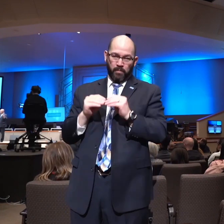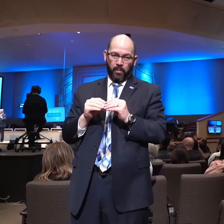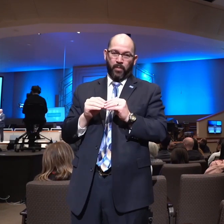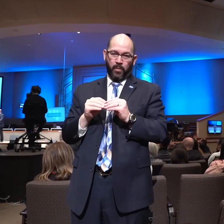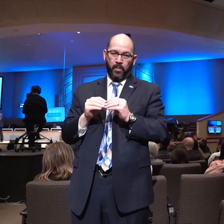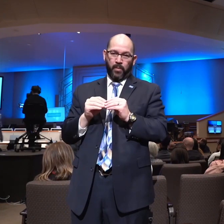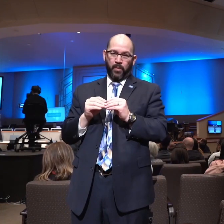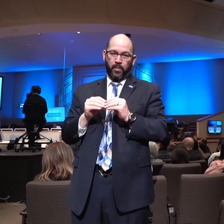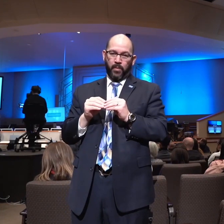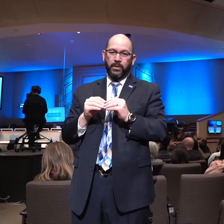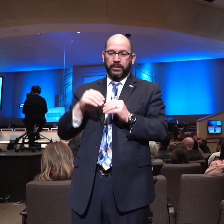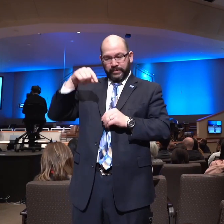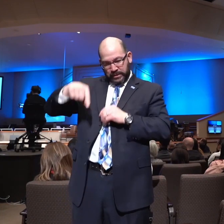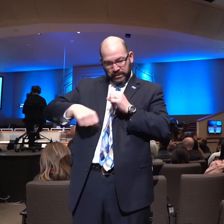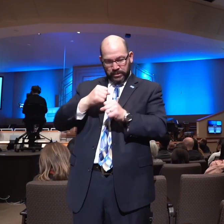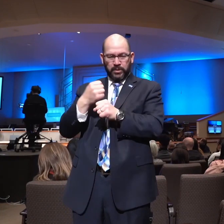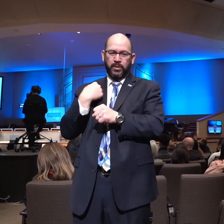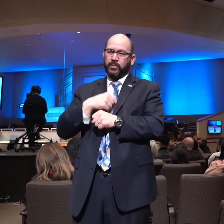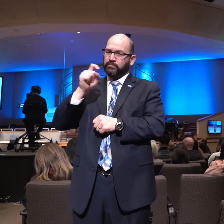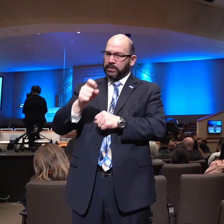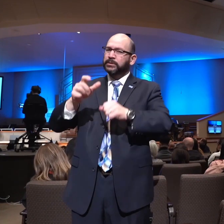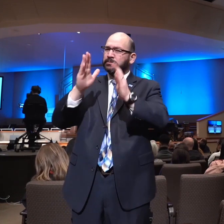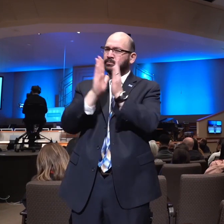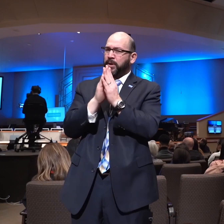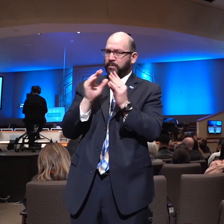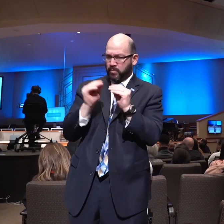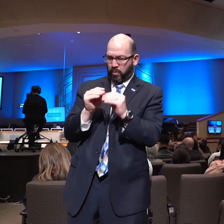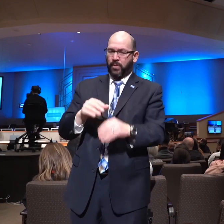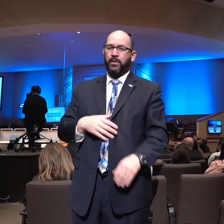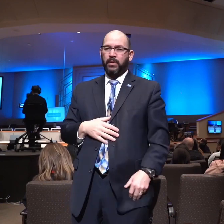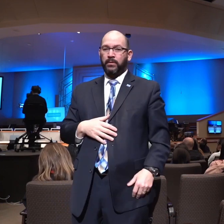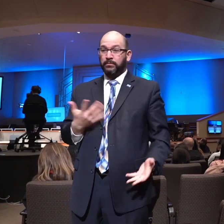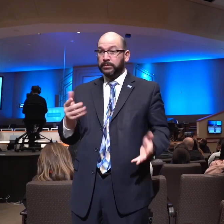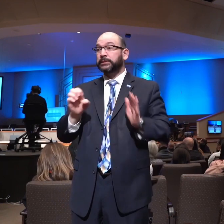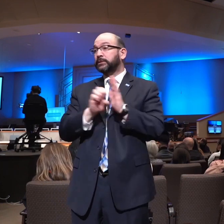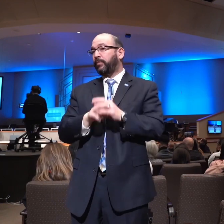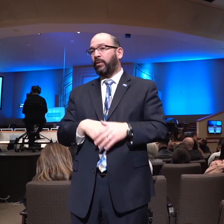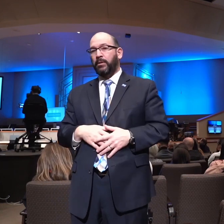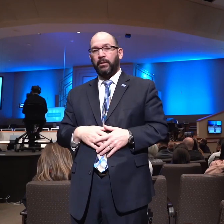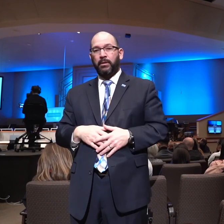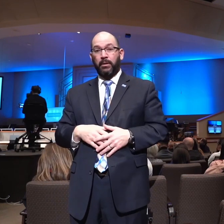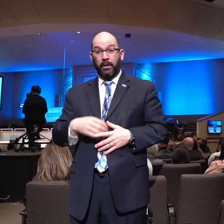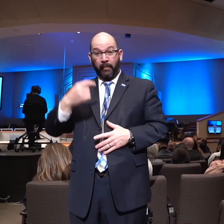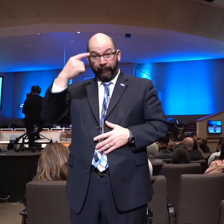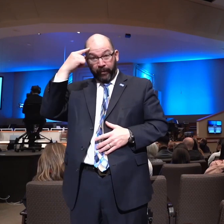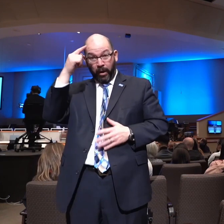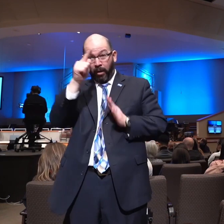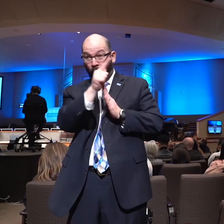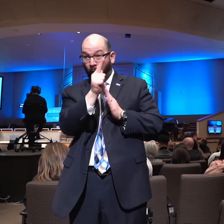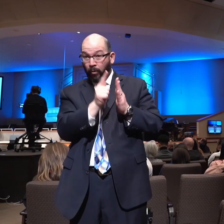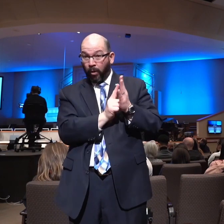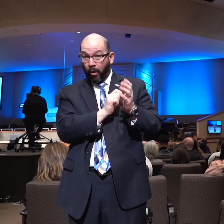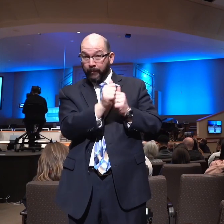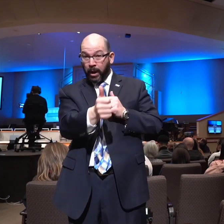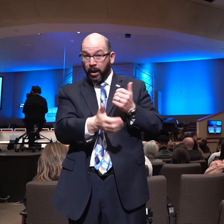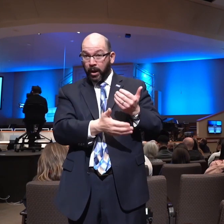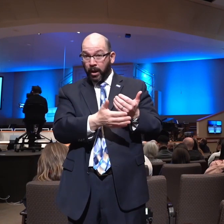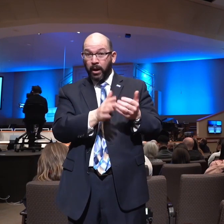about things that we cannot handle in legislation or in our own abilities or connections or